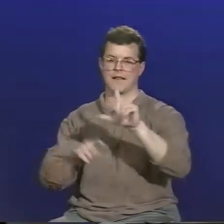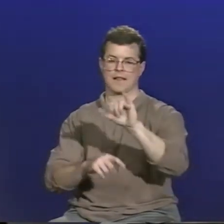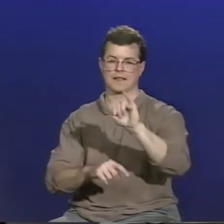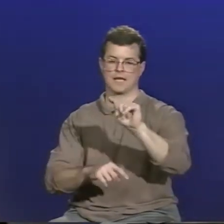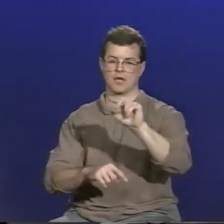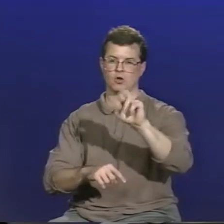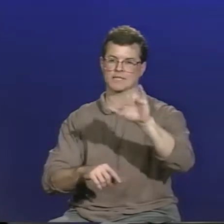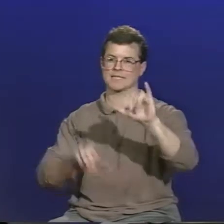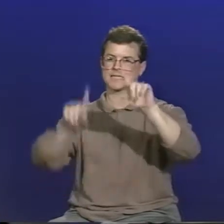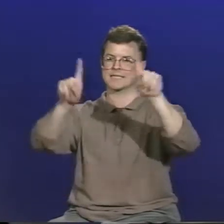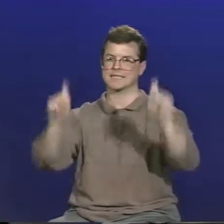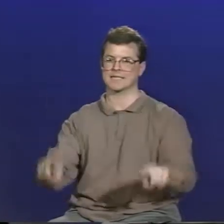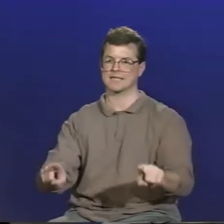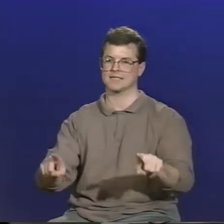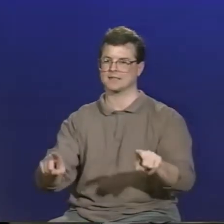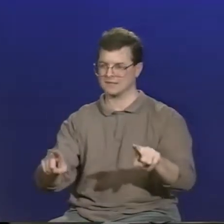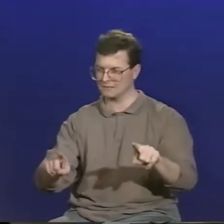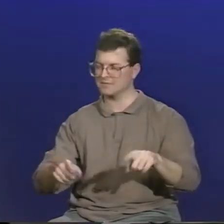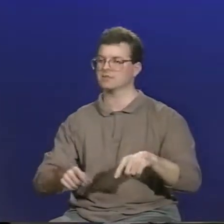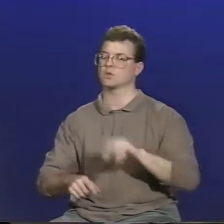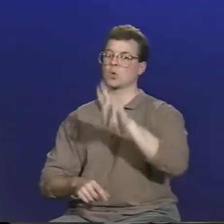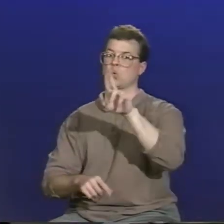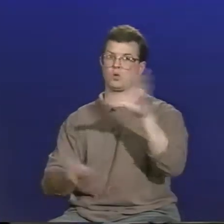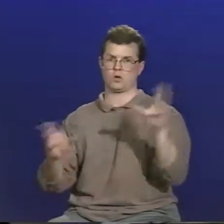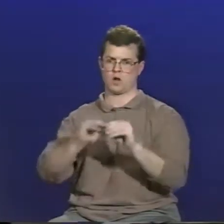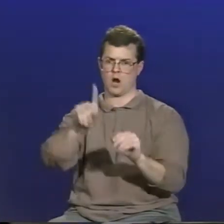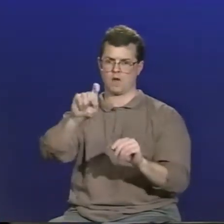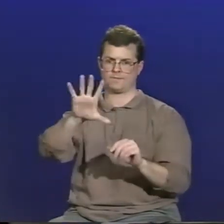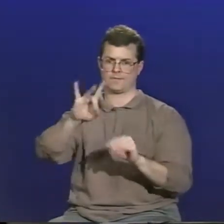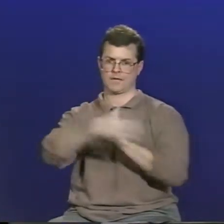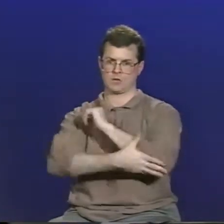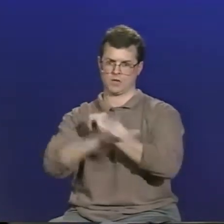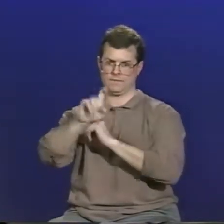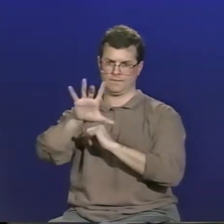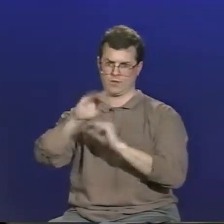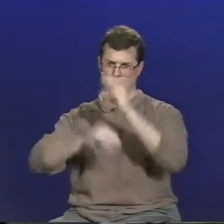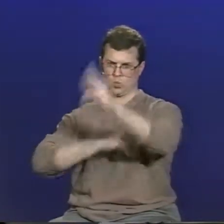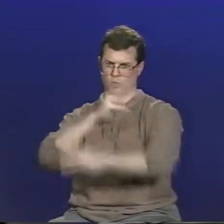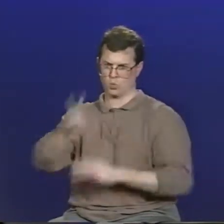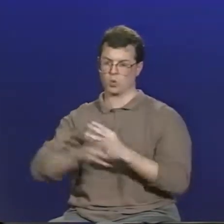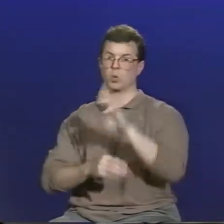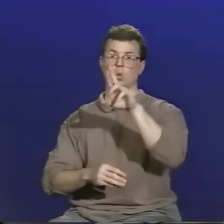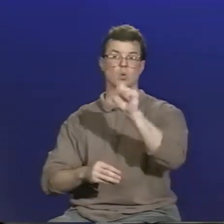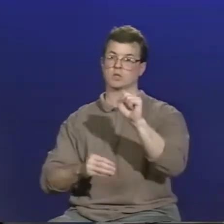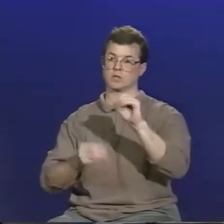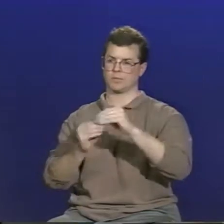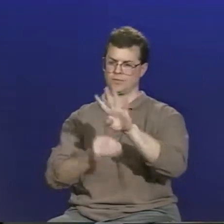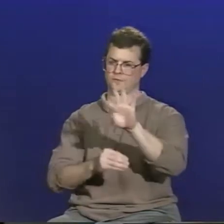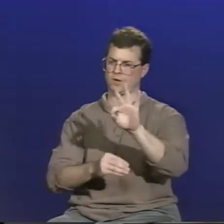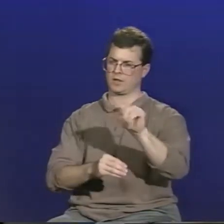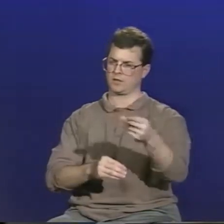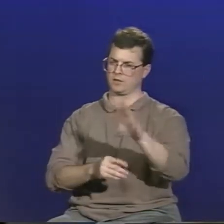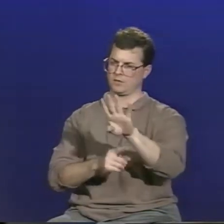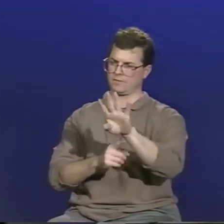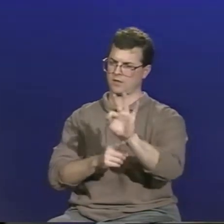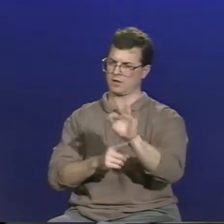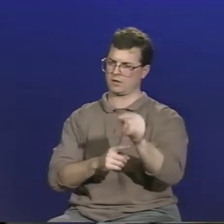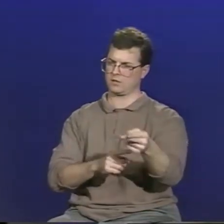The United Nations has tested the literacy of approximately 150 countries worldwide. And the United